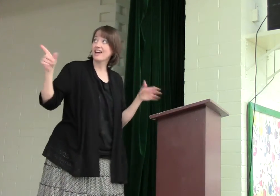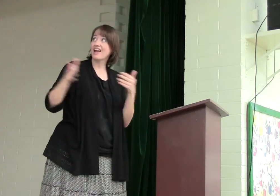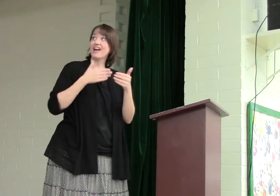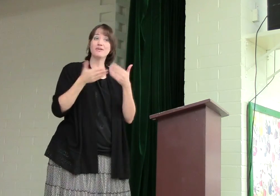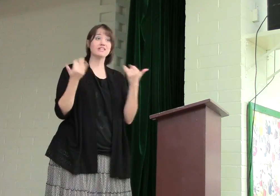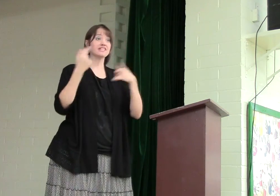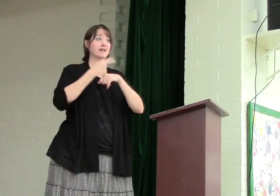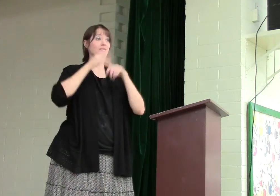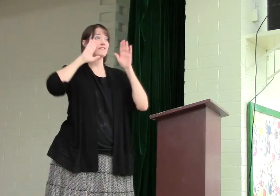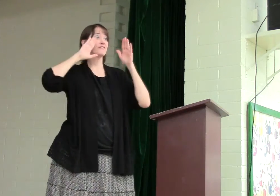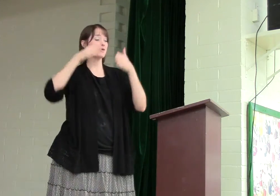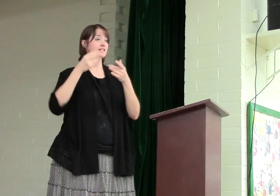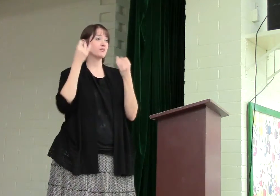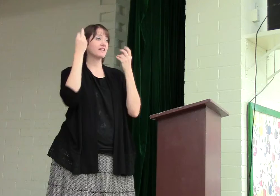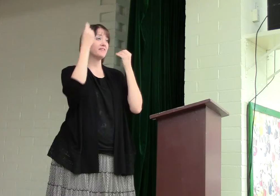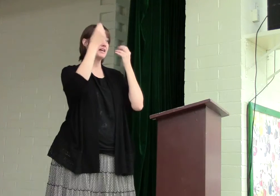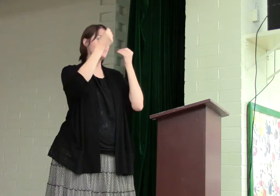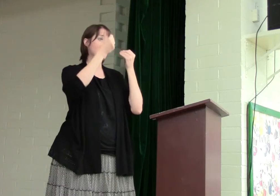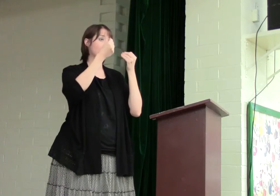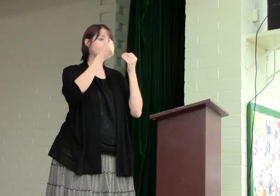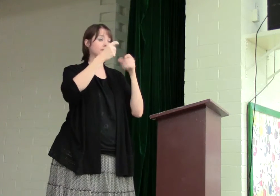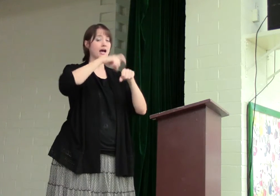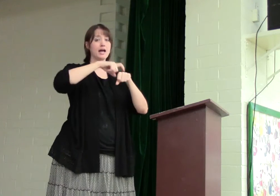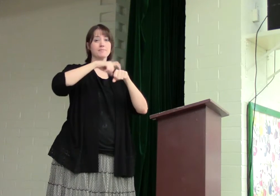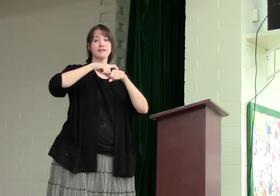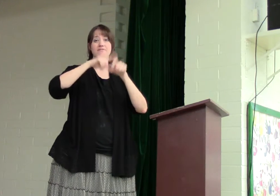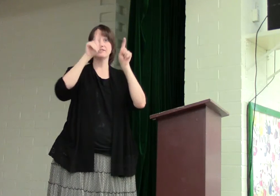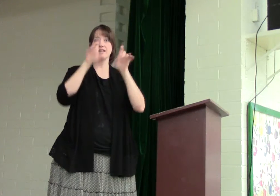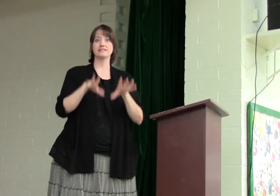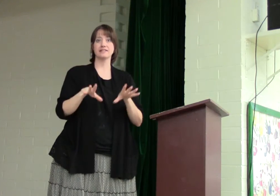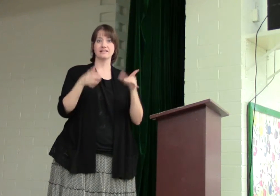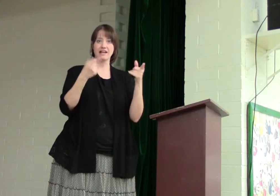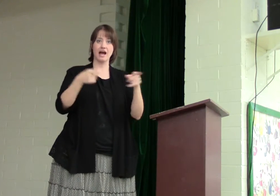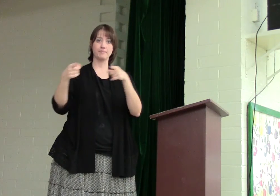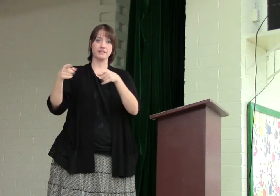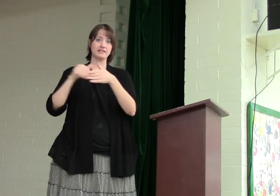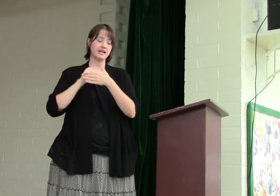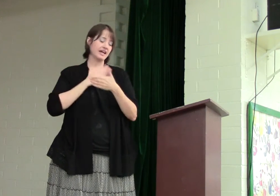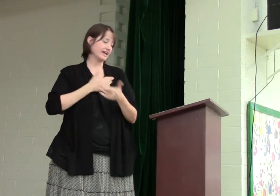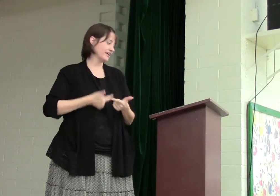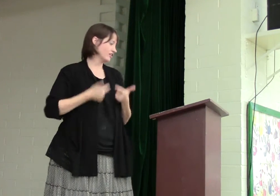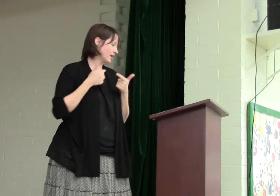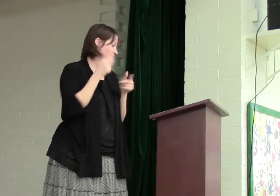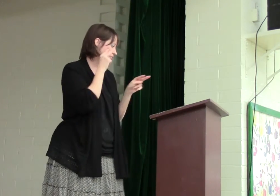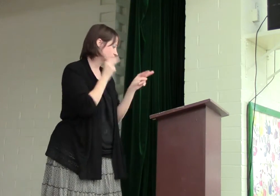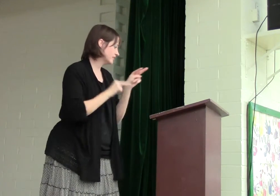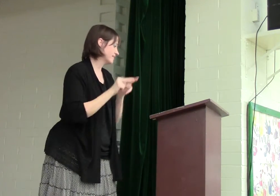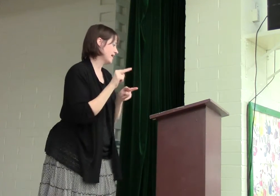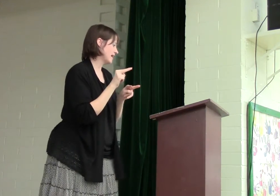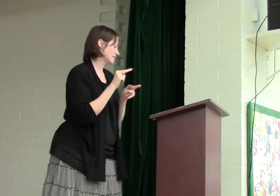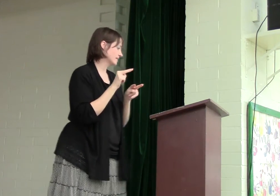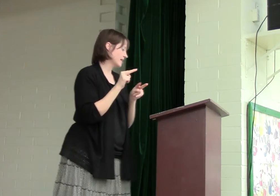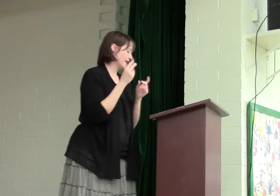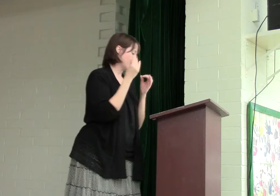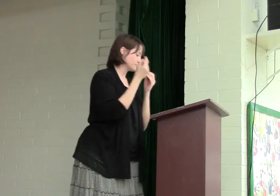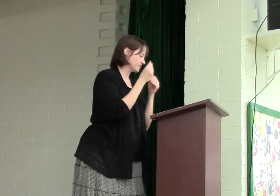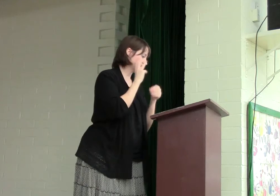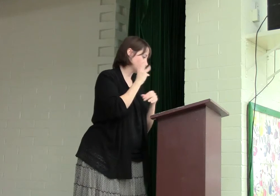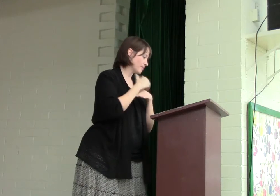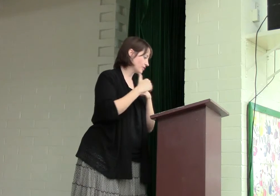Anyway, today we're going to focus and we're going to think about times of testing that happen in our lives. We're going to look at that as we're thinking about